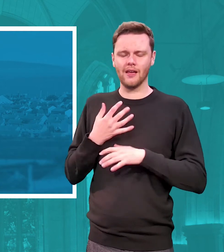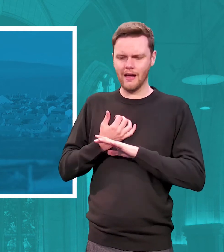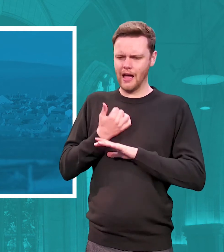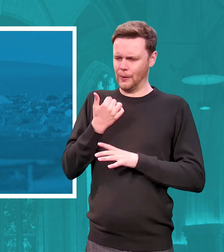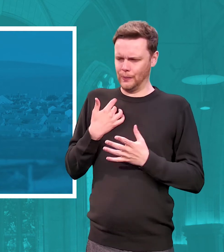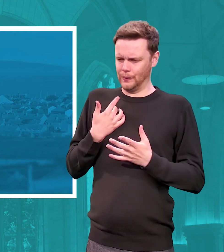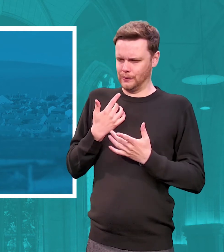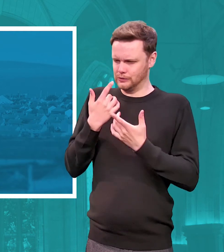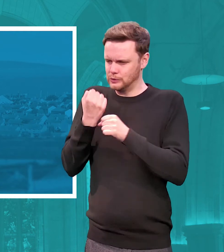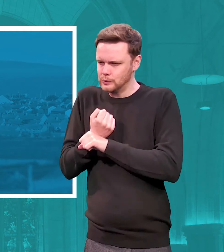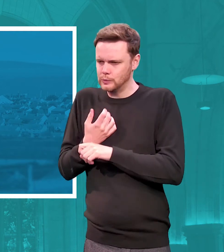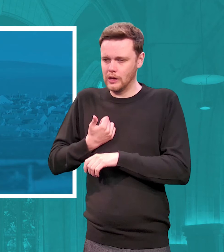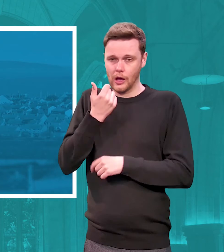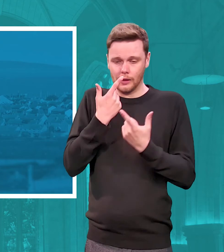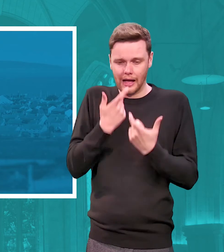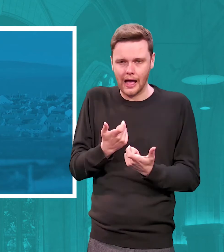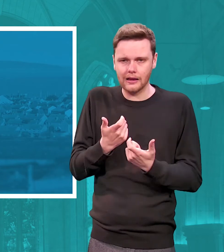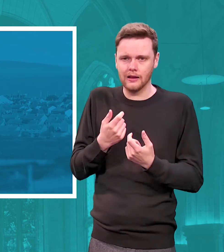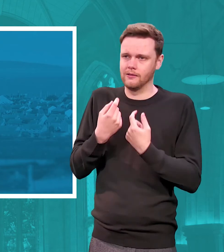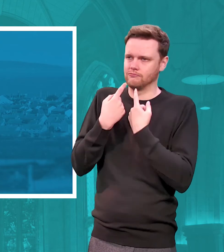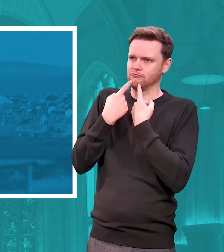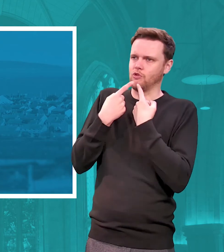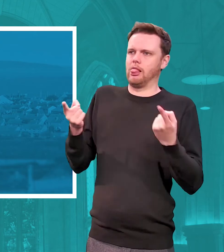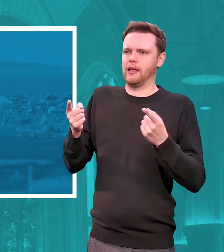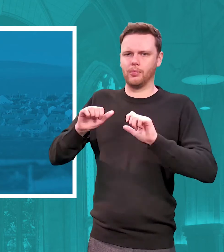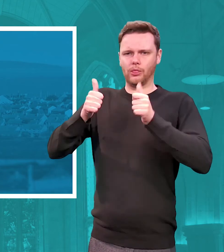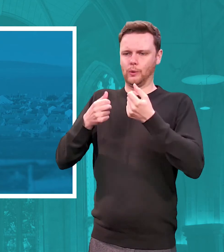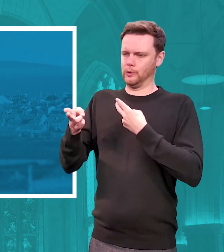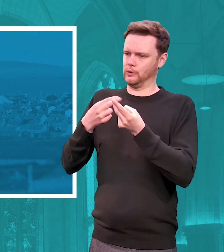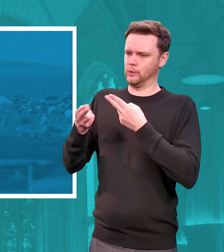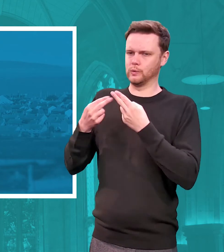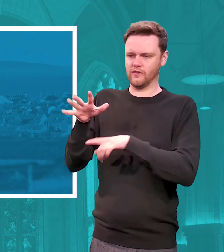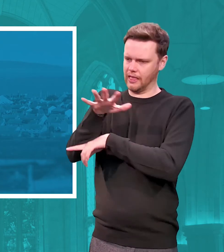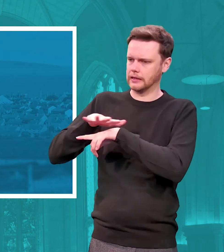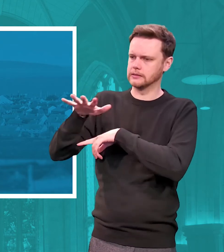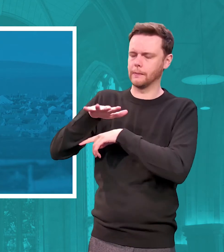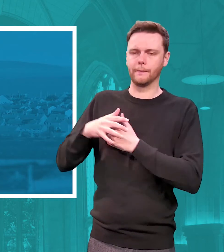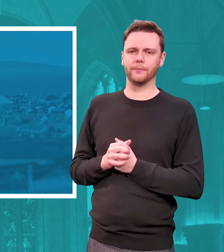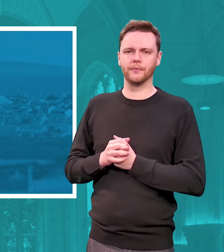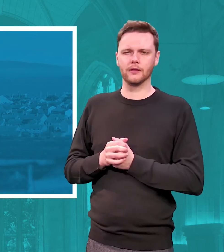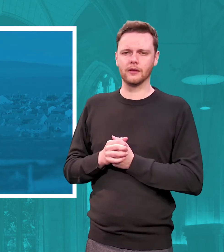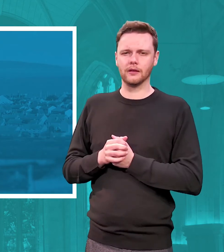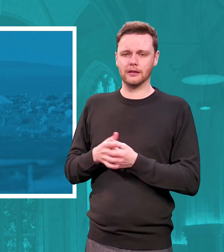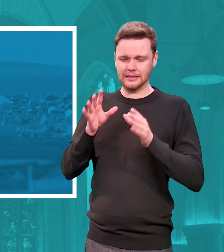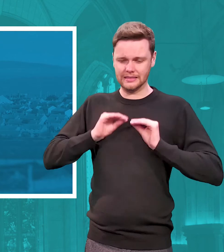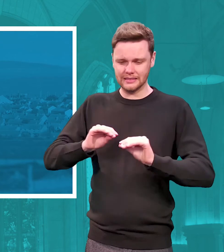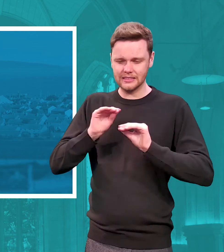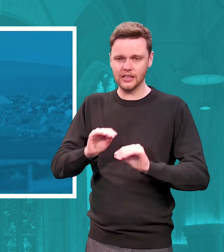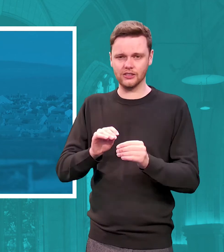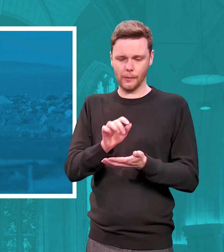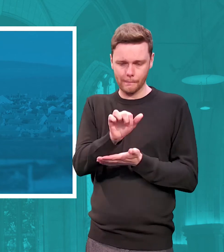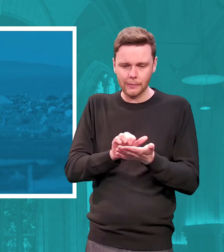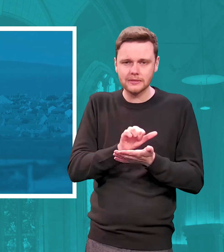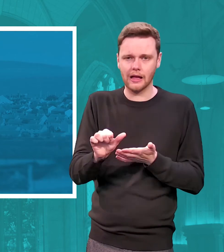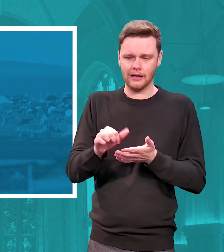how could you proclaim the good news of the kingdom teach baptize and nurture